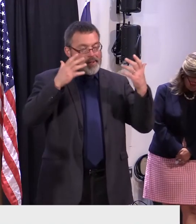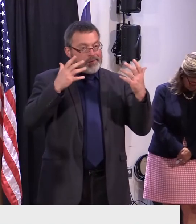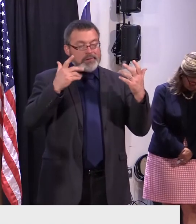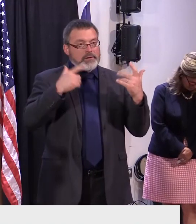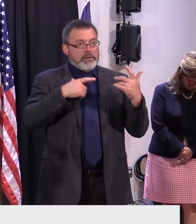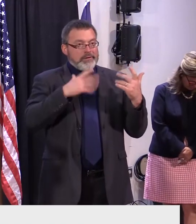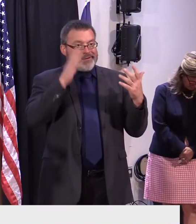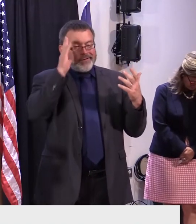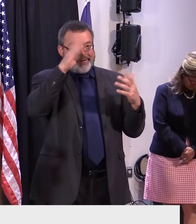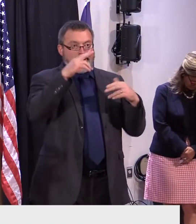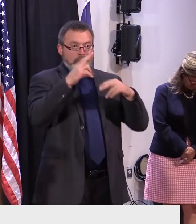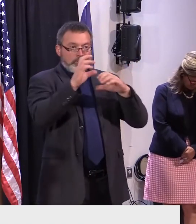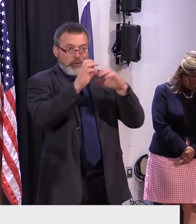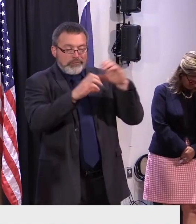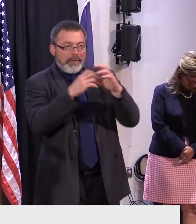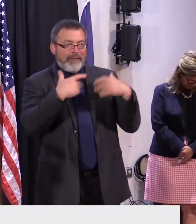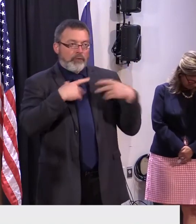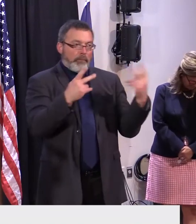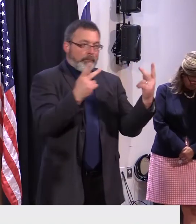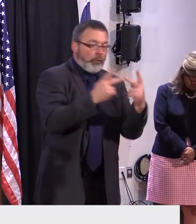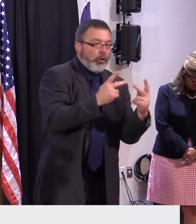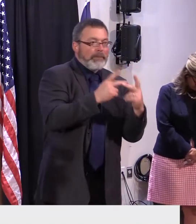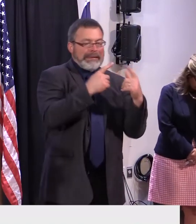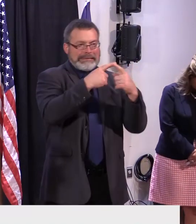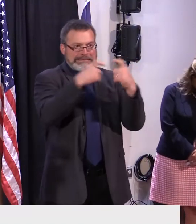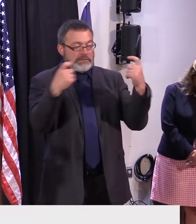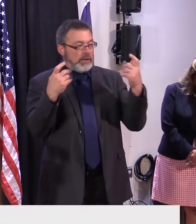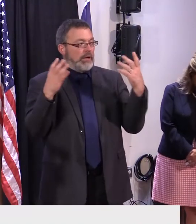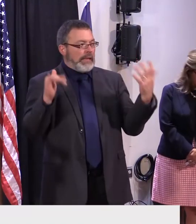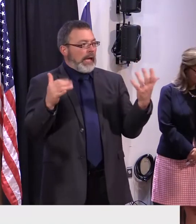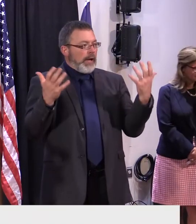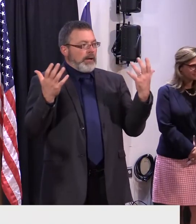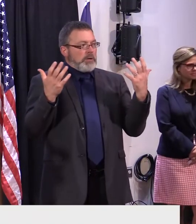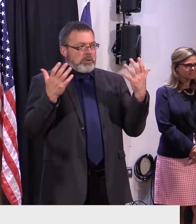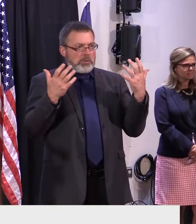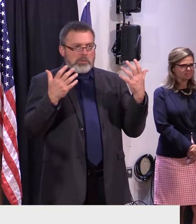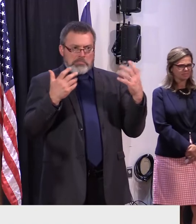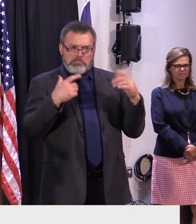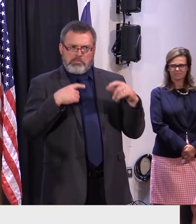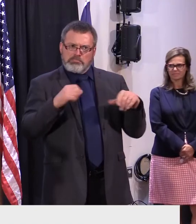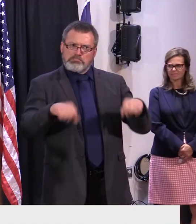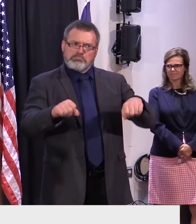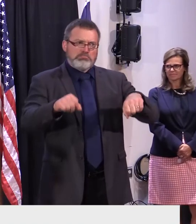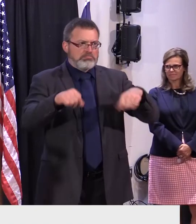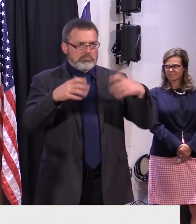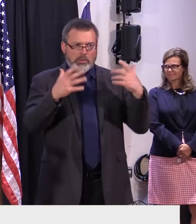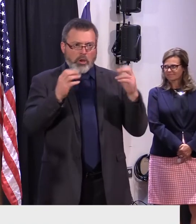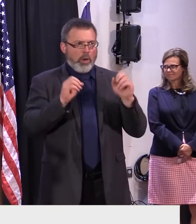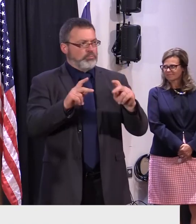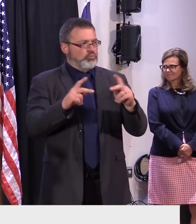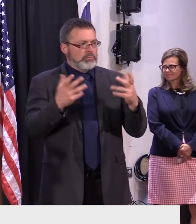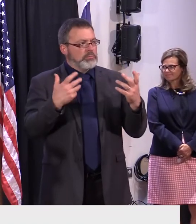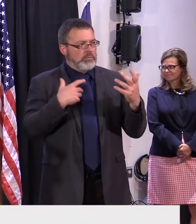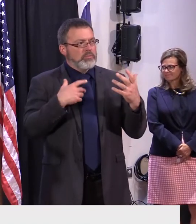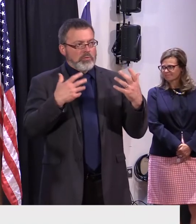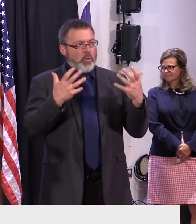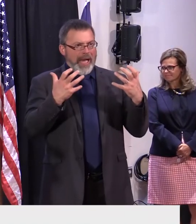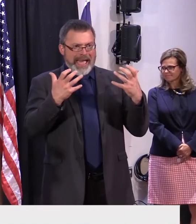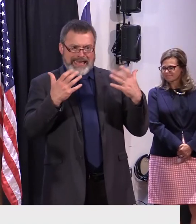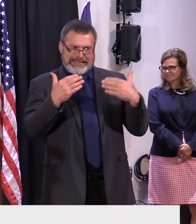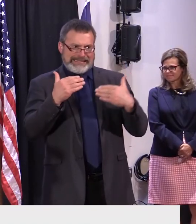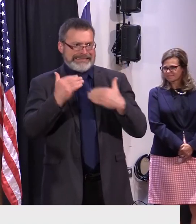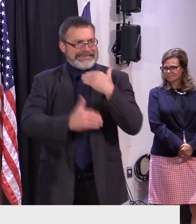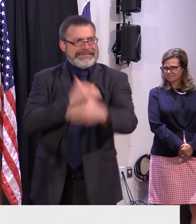and again they're eager eager to to make a move in the foreseeable